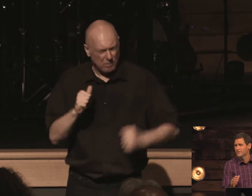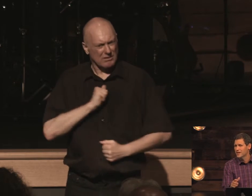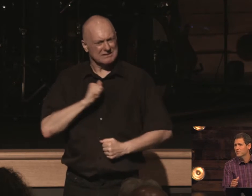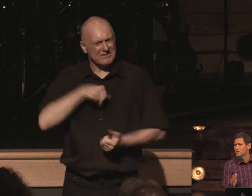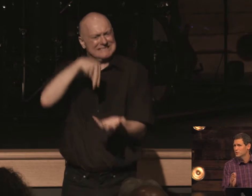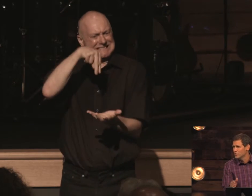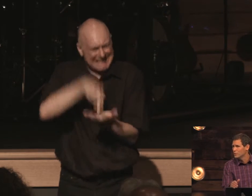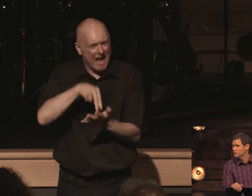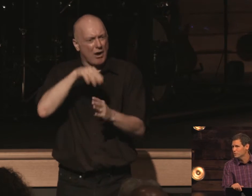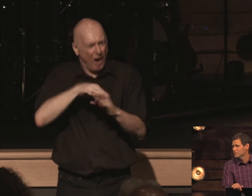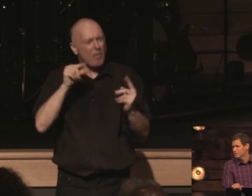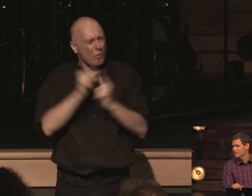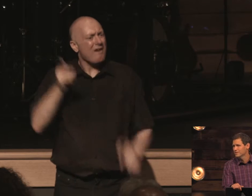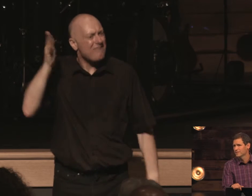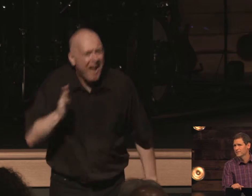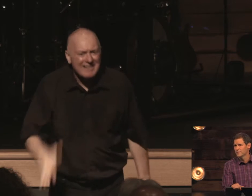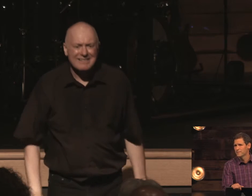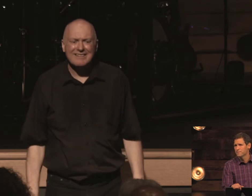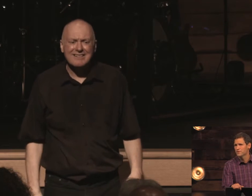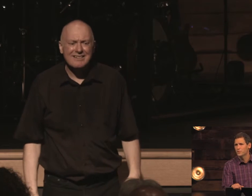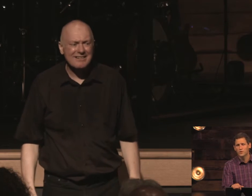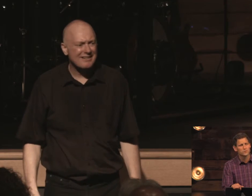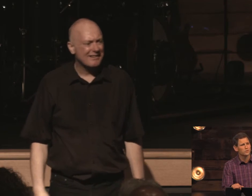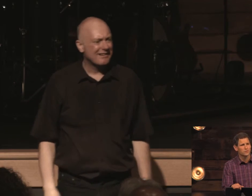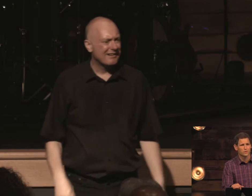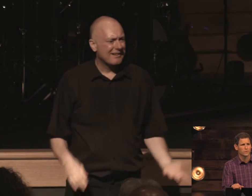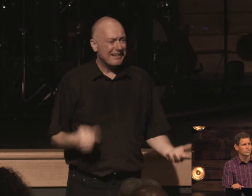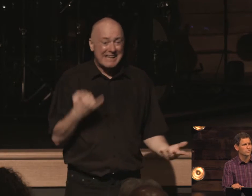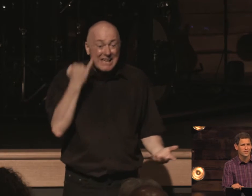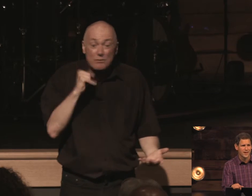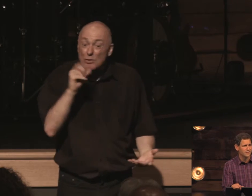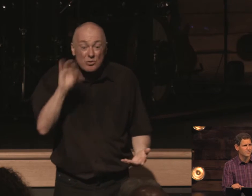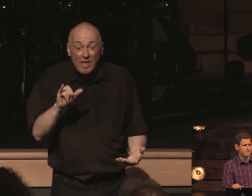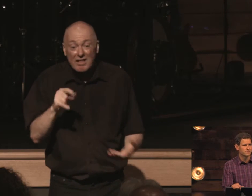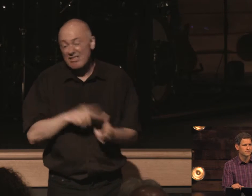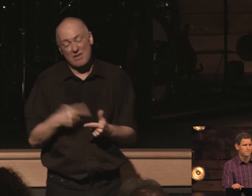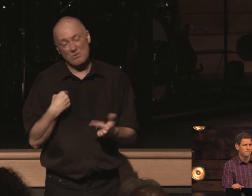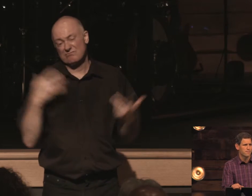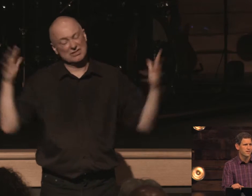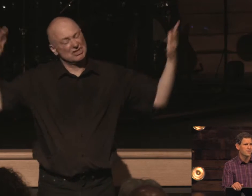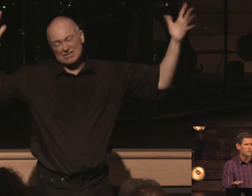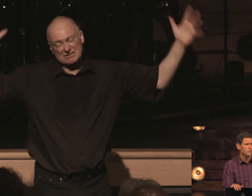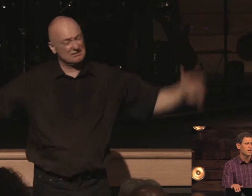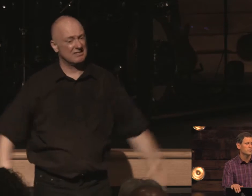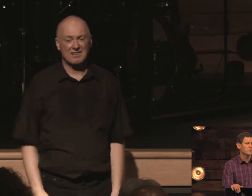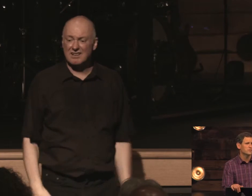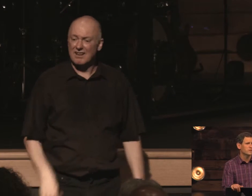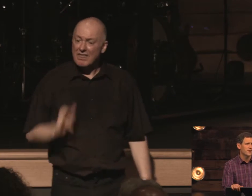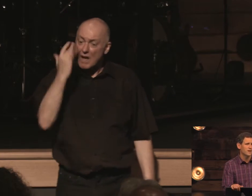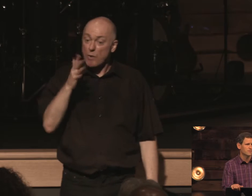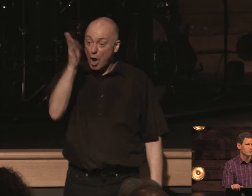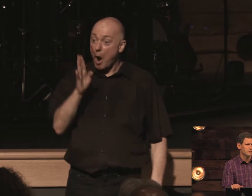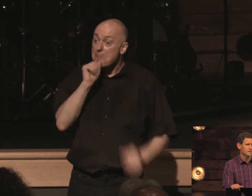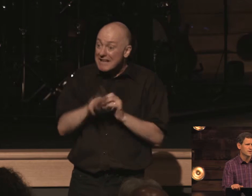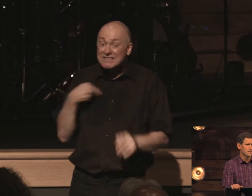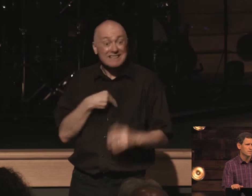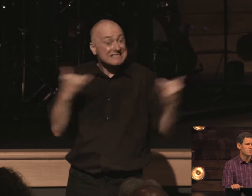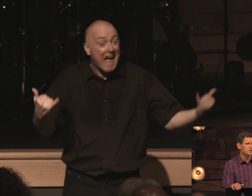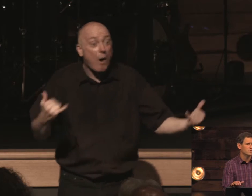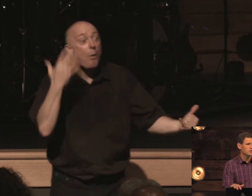on that which we know is so clear because if we don't do this loved ones we're dead and that's why god's blessing right now because he's looking